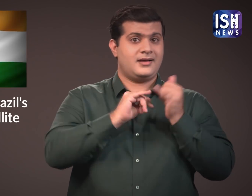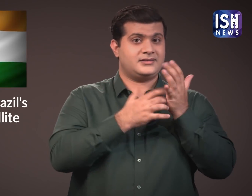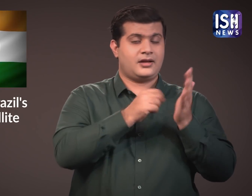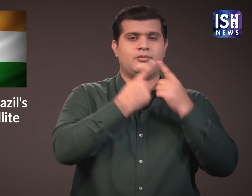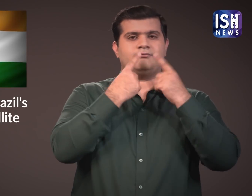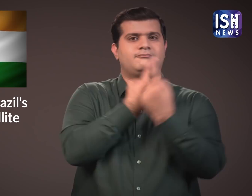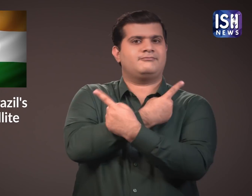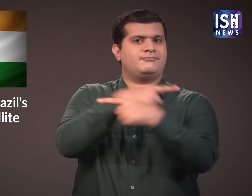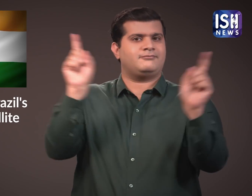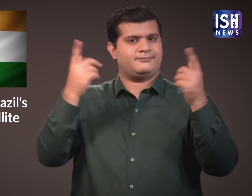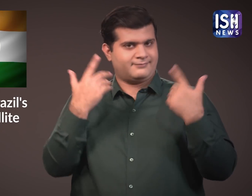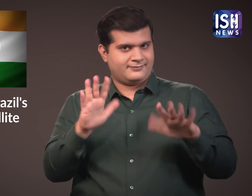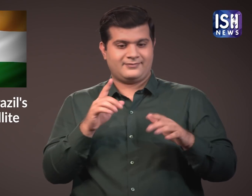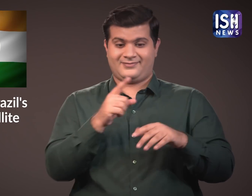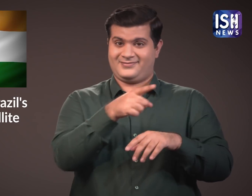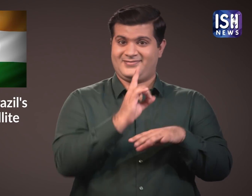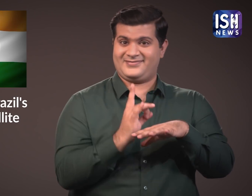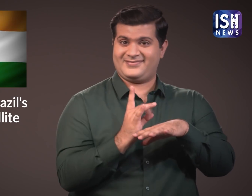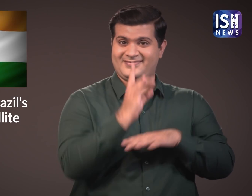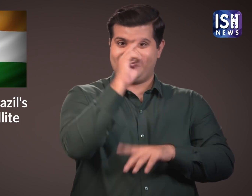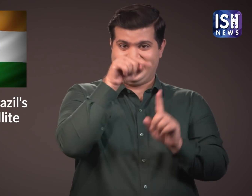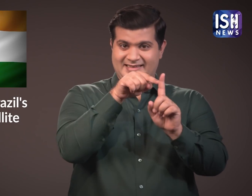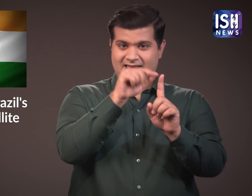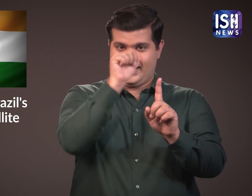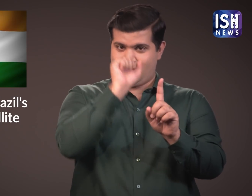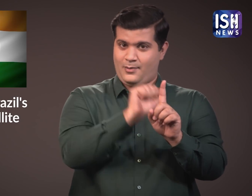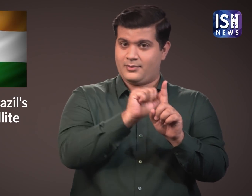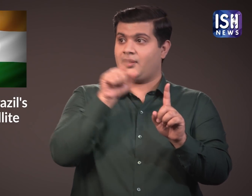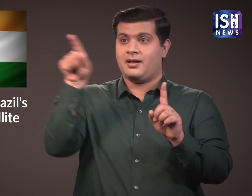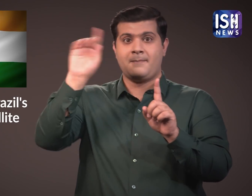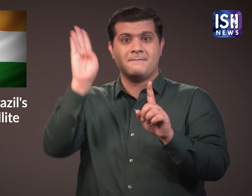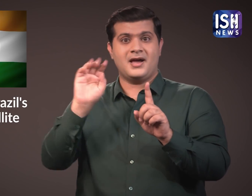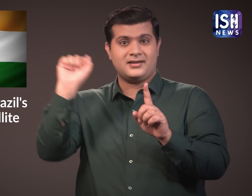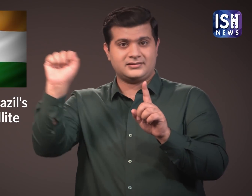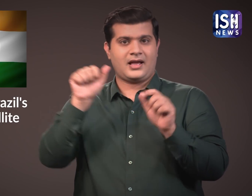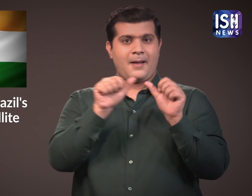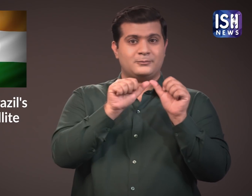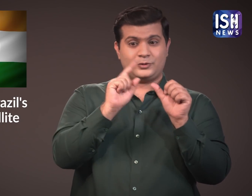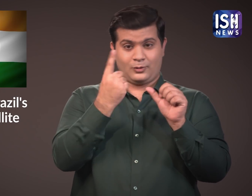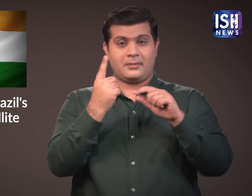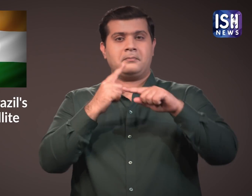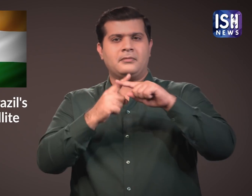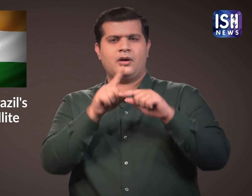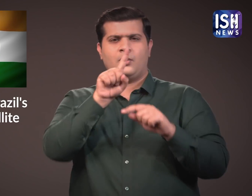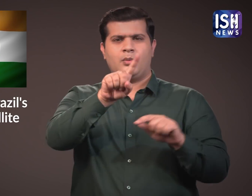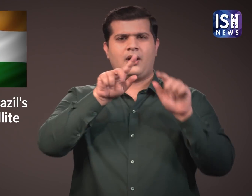ISRO launched Brazil's Amazonia-1 along with 18 co-passenger satellites.